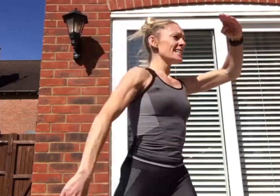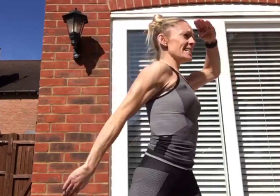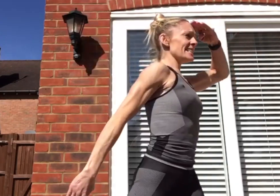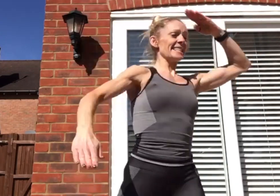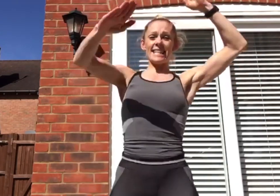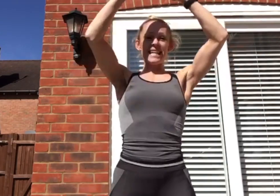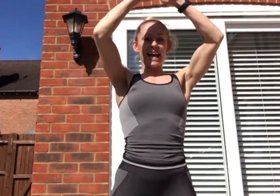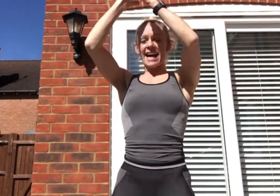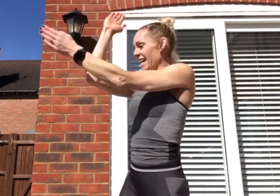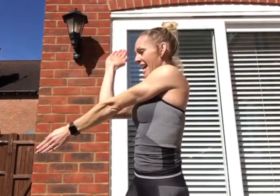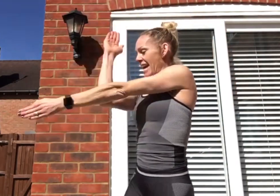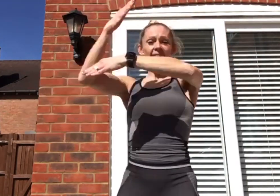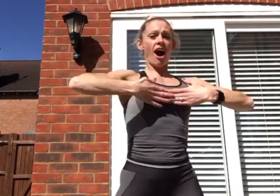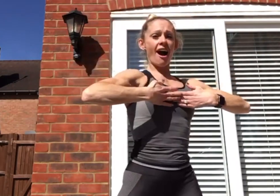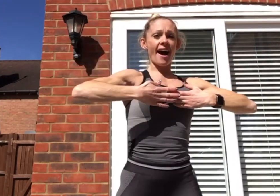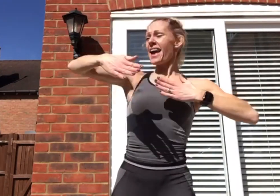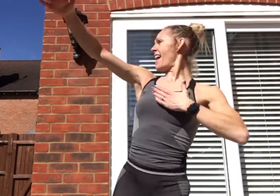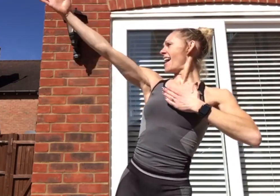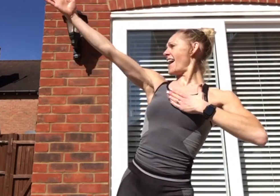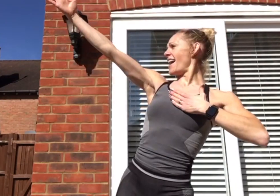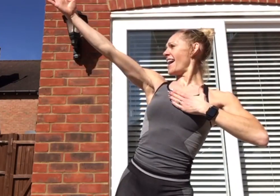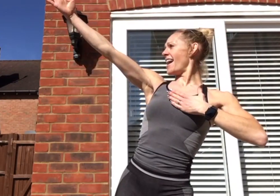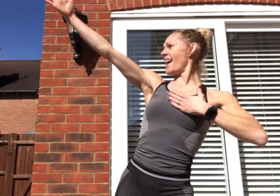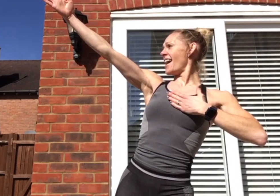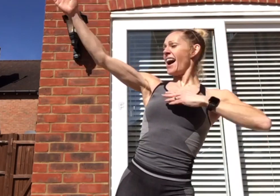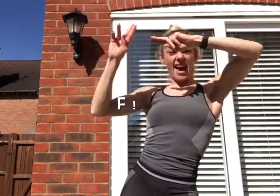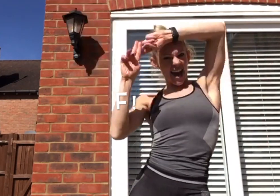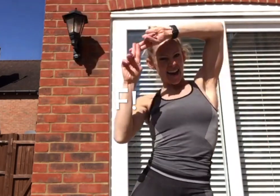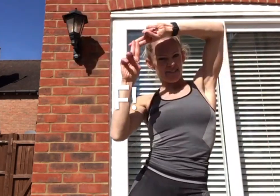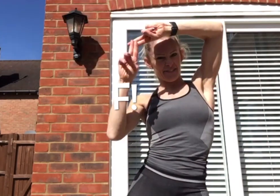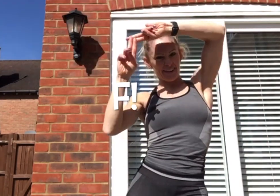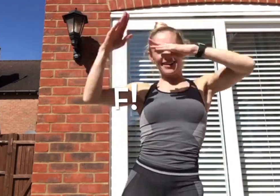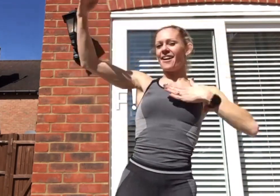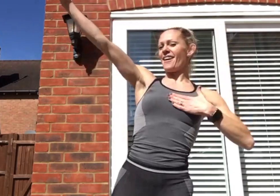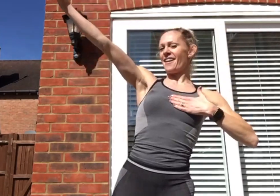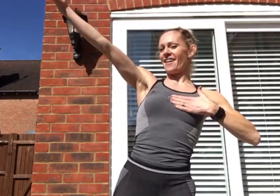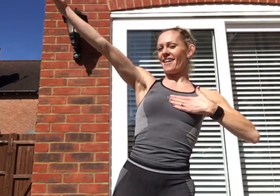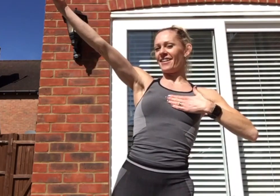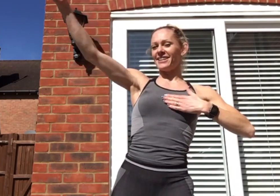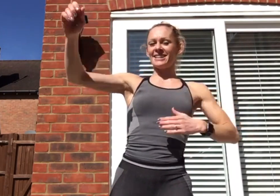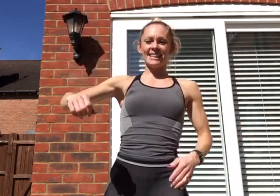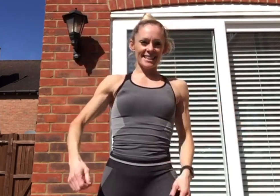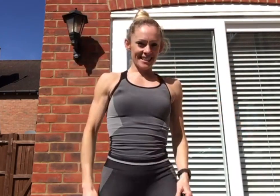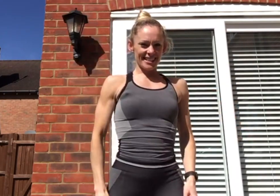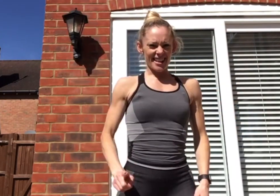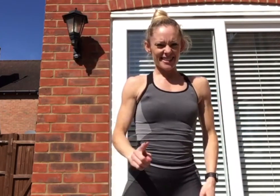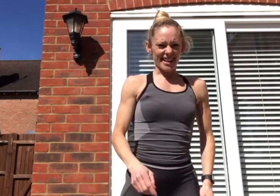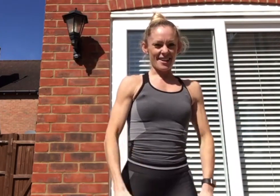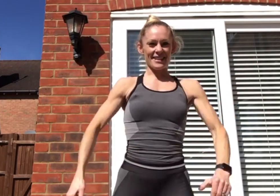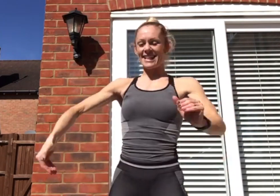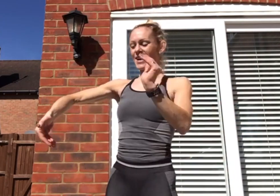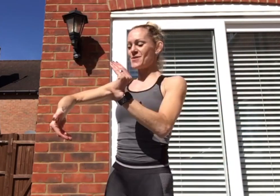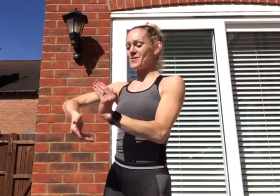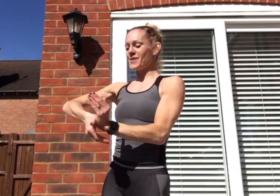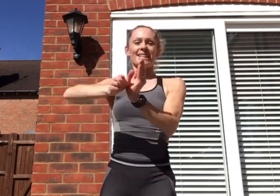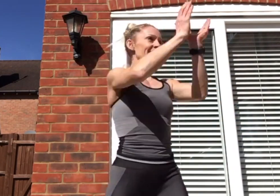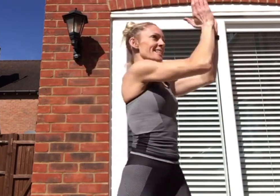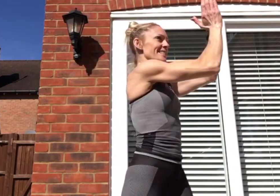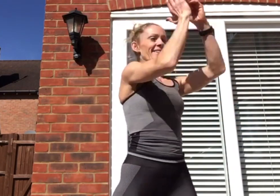C-A-L-I-F-R. Last time. 1, 2,